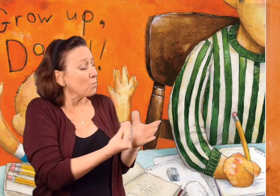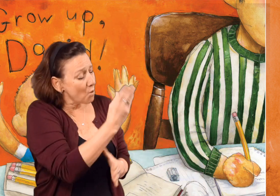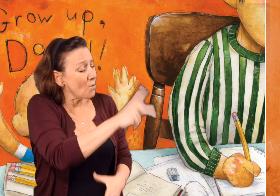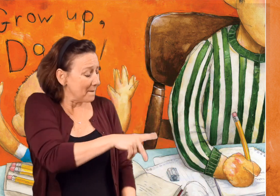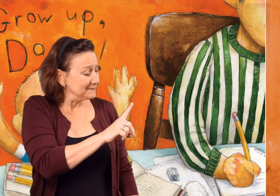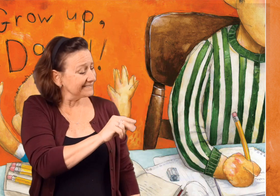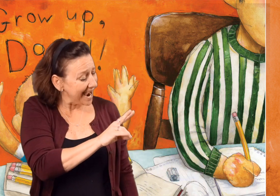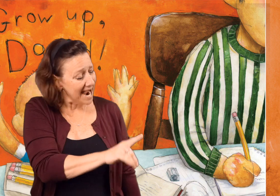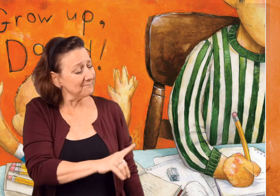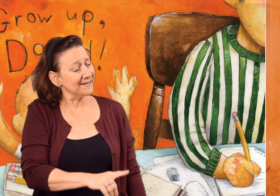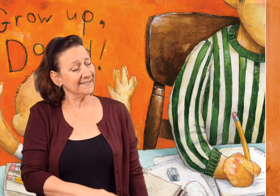Grow up, David.